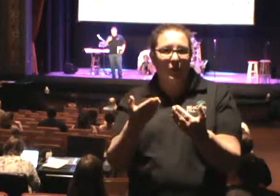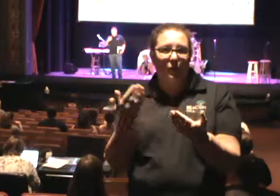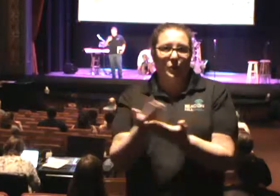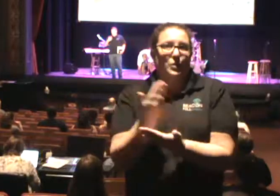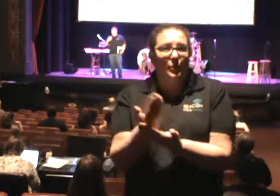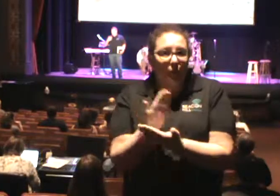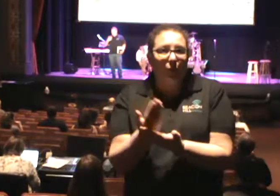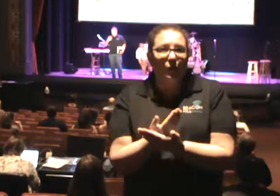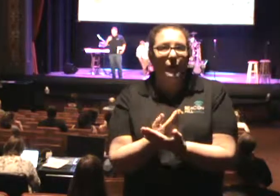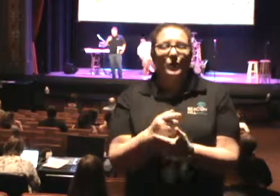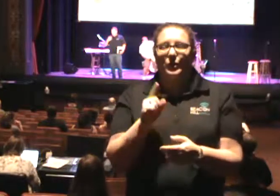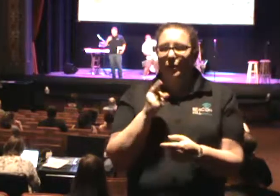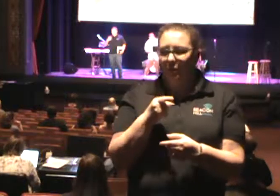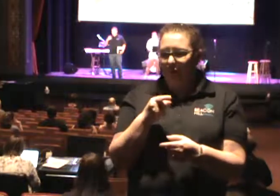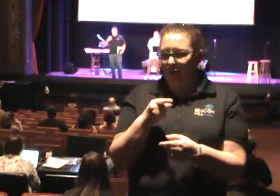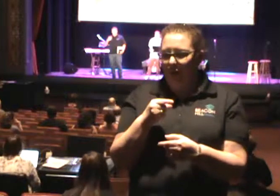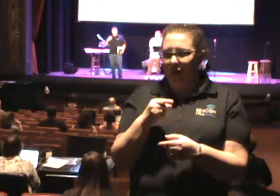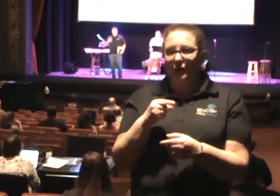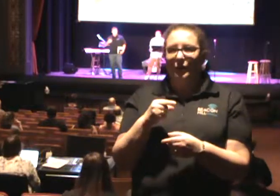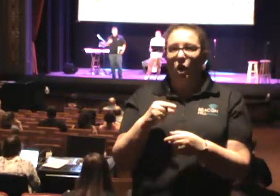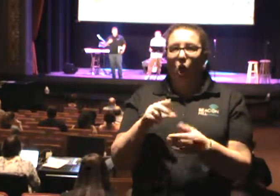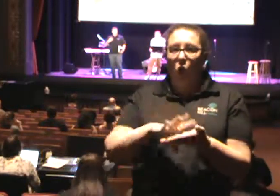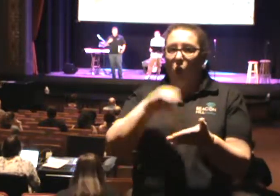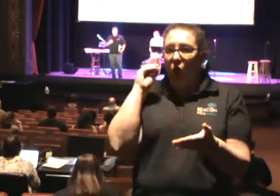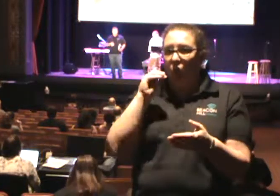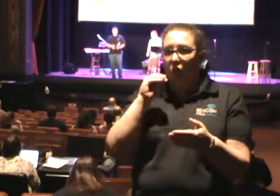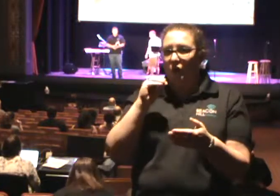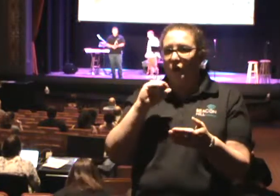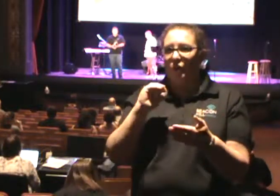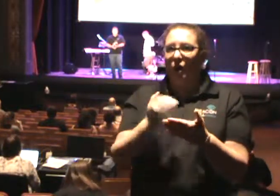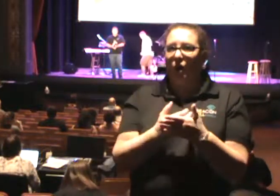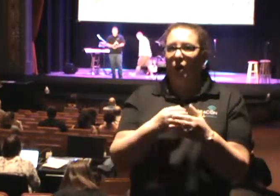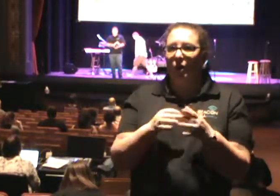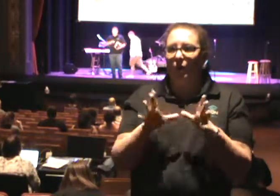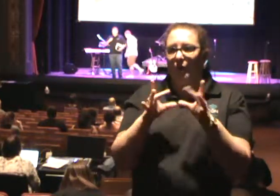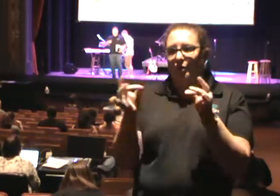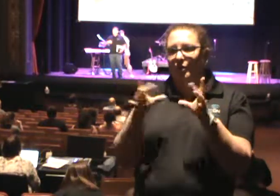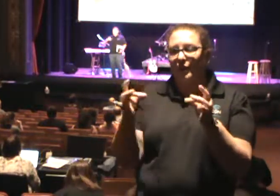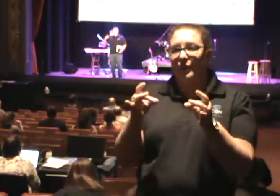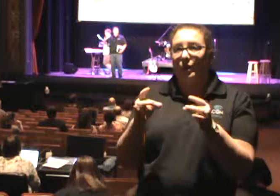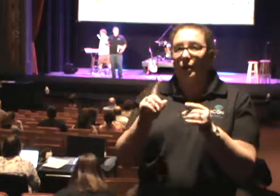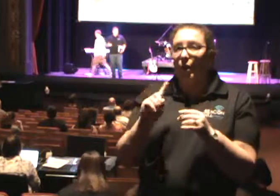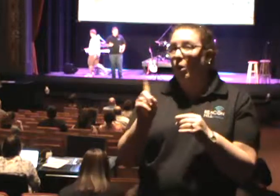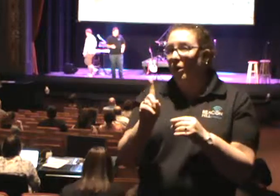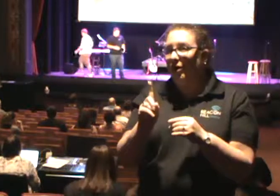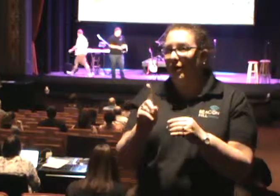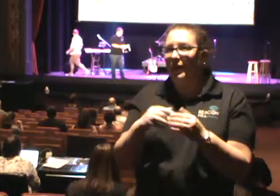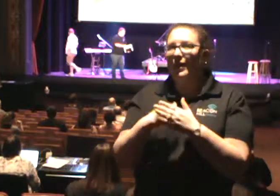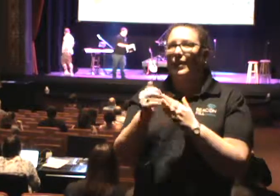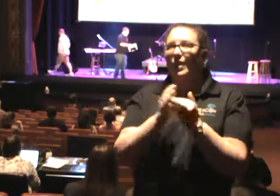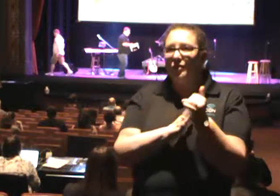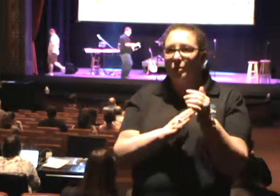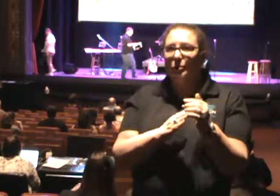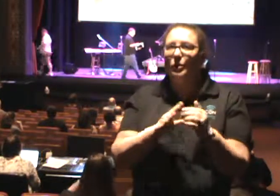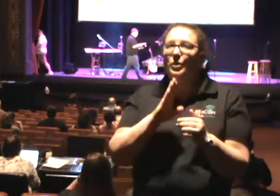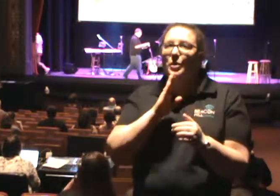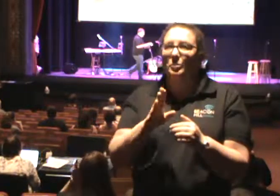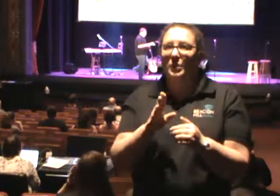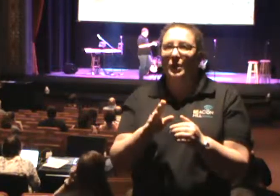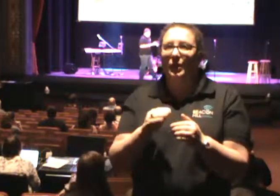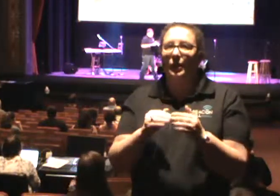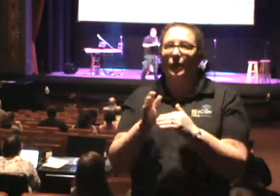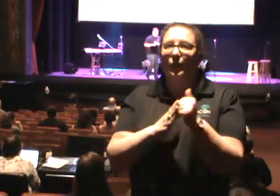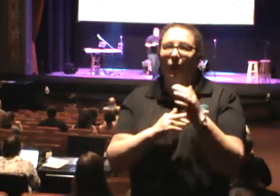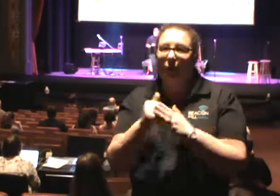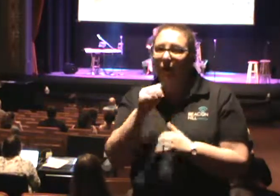being uncomfortable. Incomfortable being uncomfortable. Everything we do is designed to get you out of your comfort zone so that the Holy